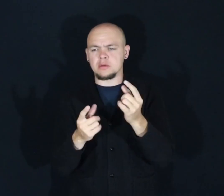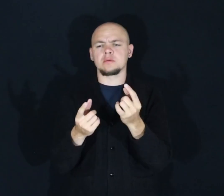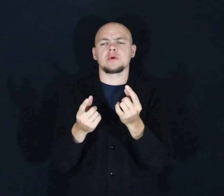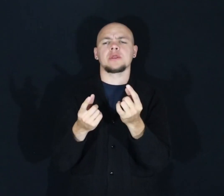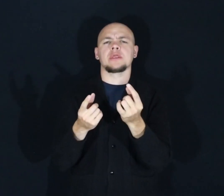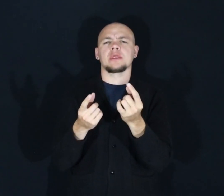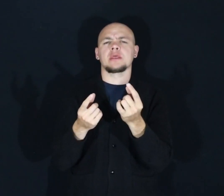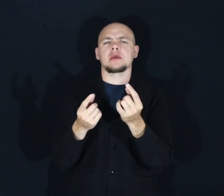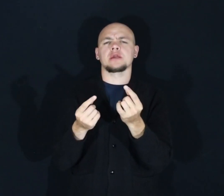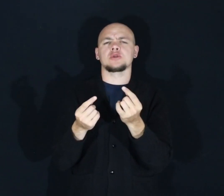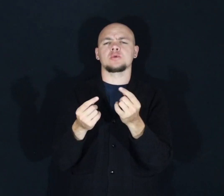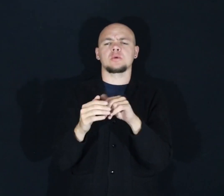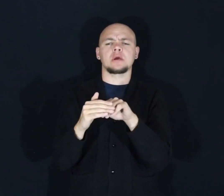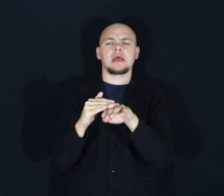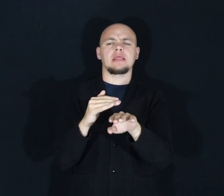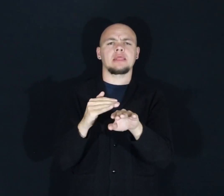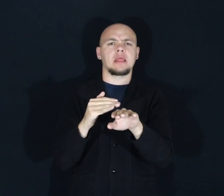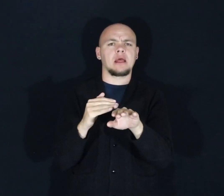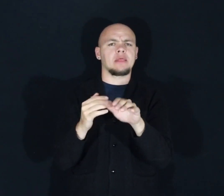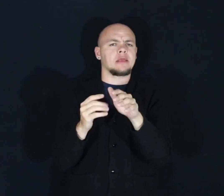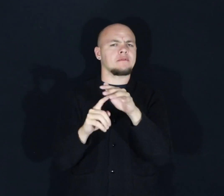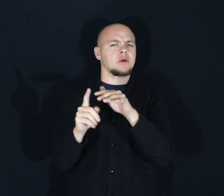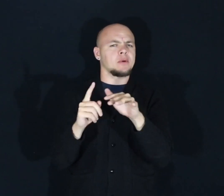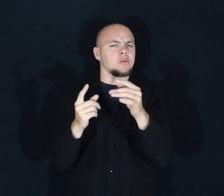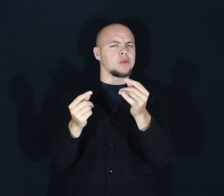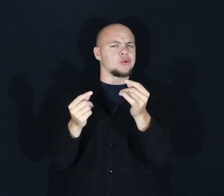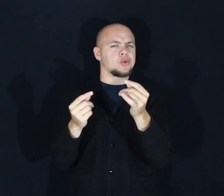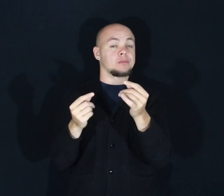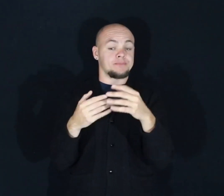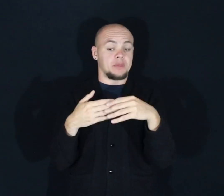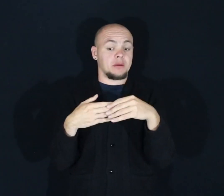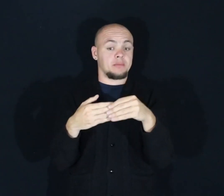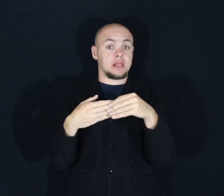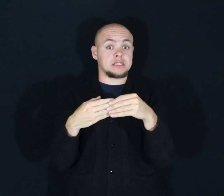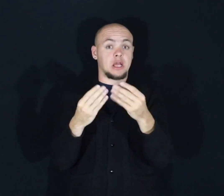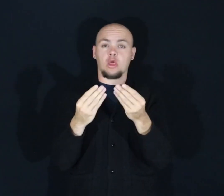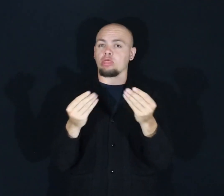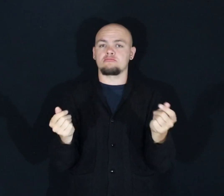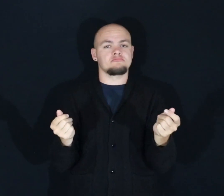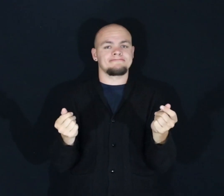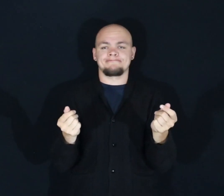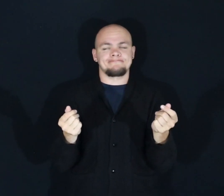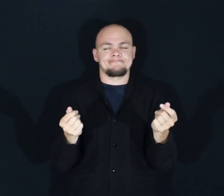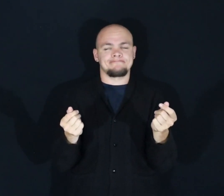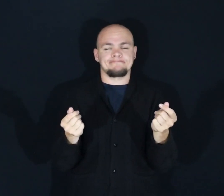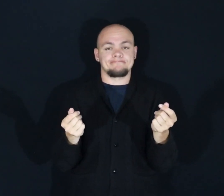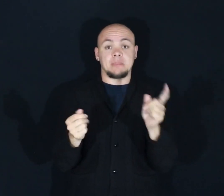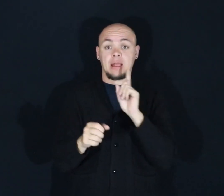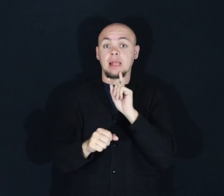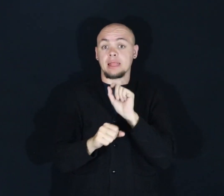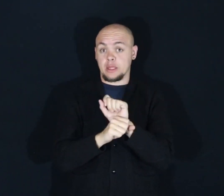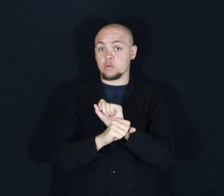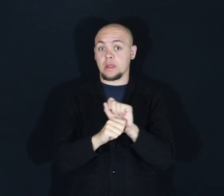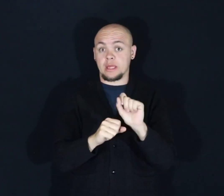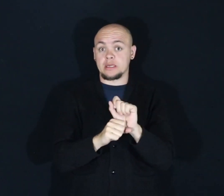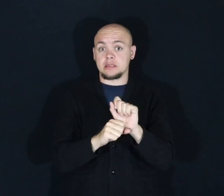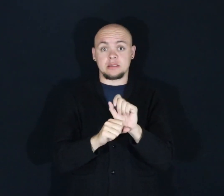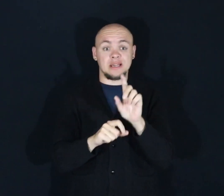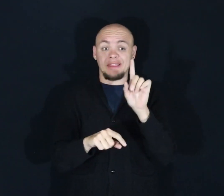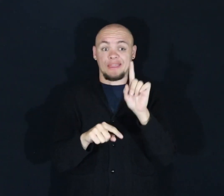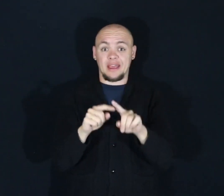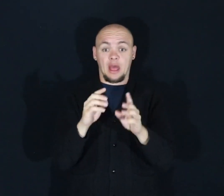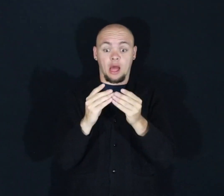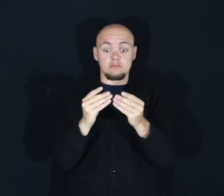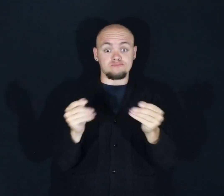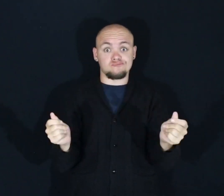once they enter the environment. Because plastics aren't going away. Literally, they can't.